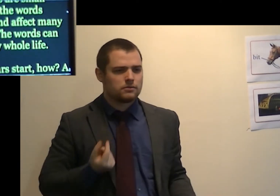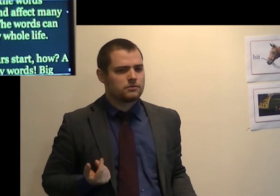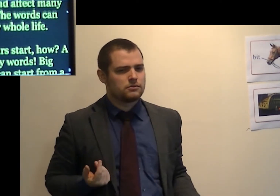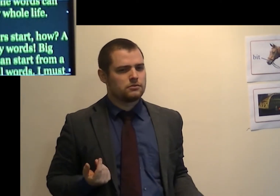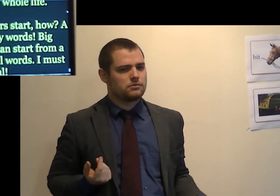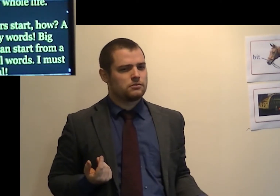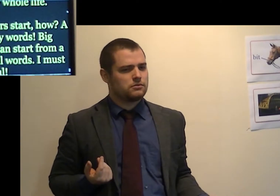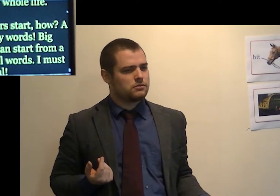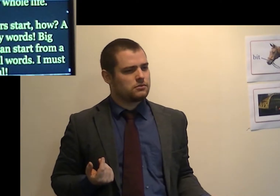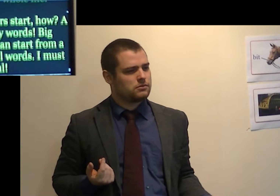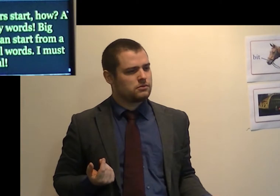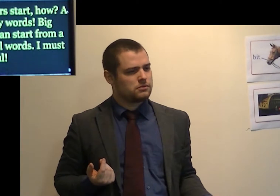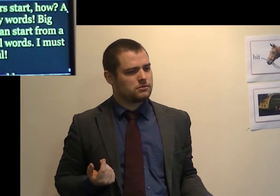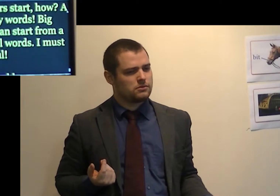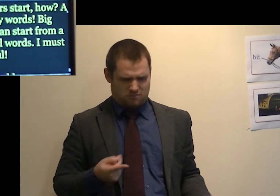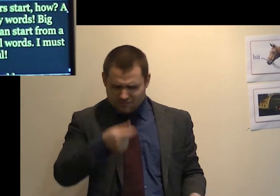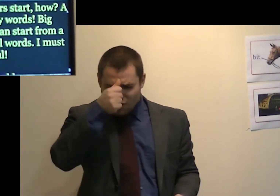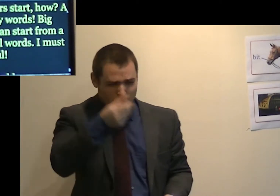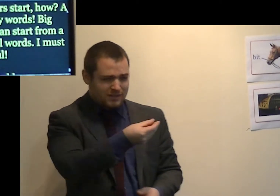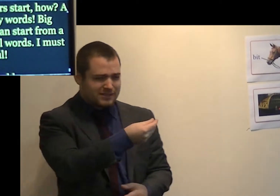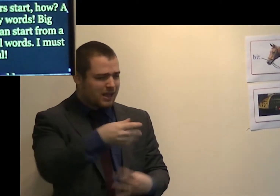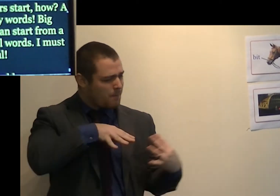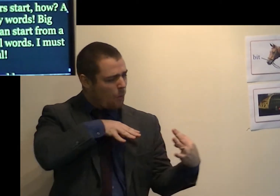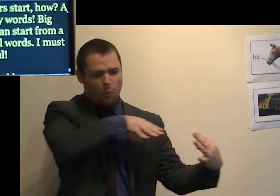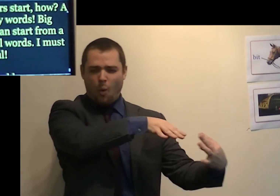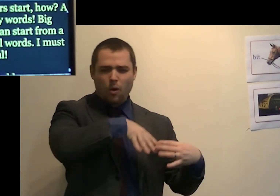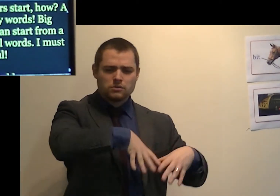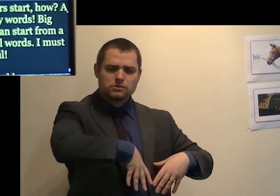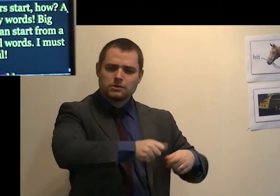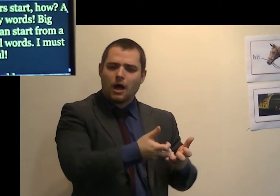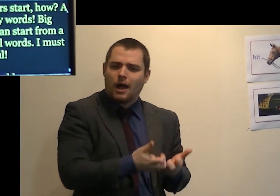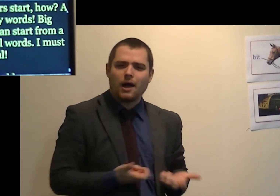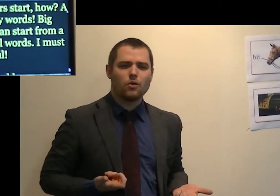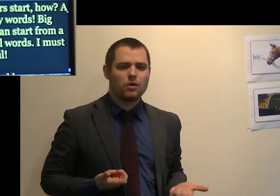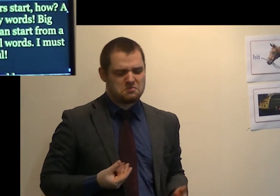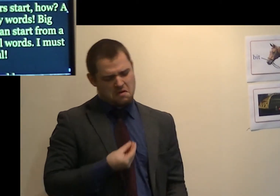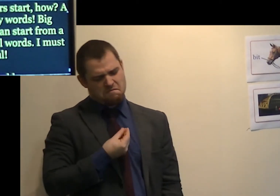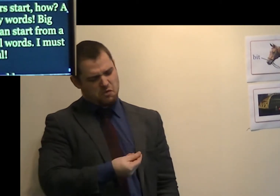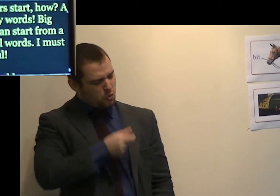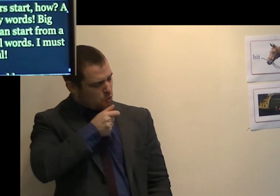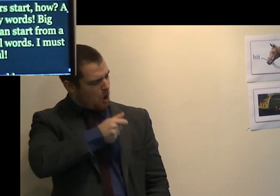Some wars start. How? A few angry words.